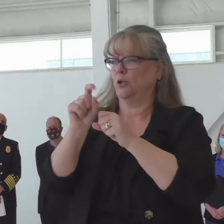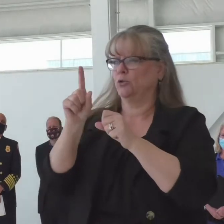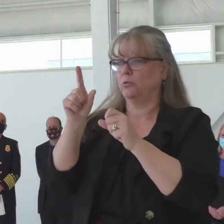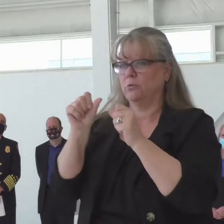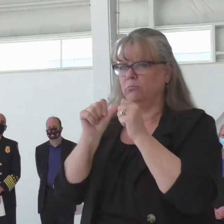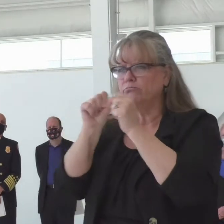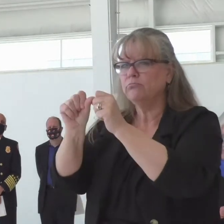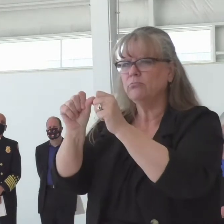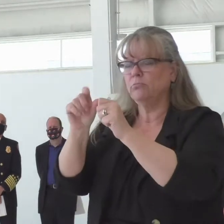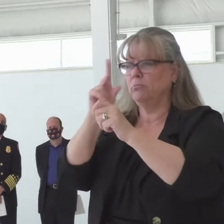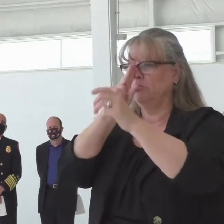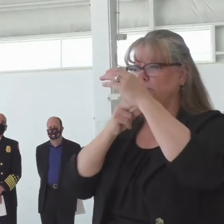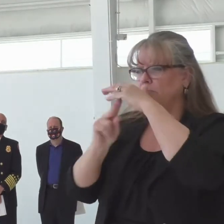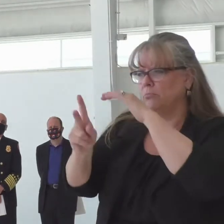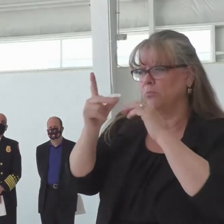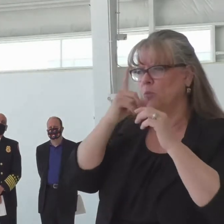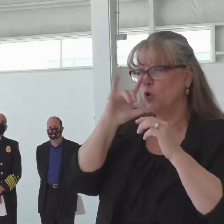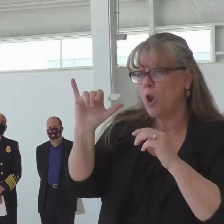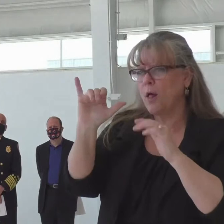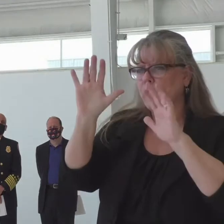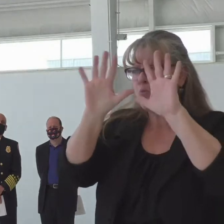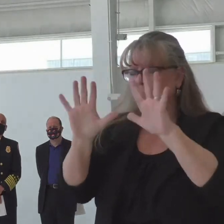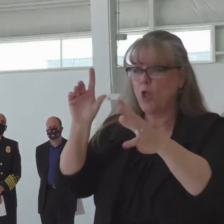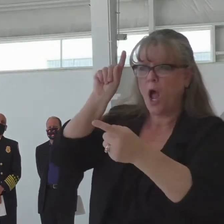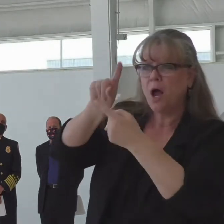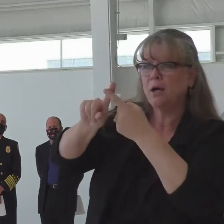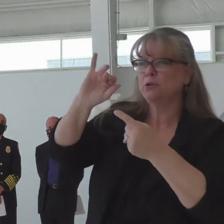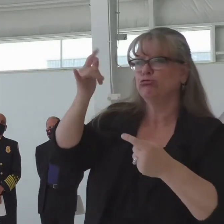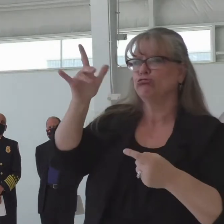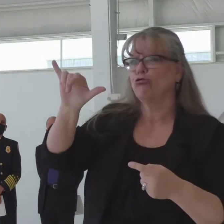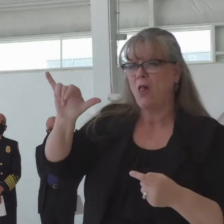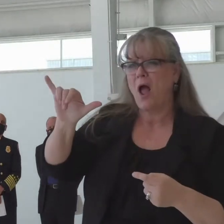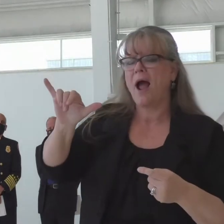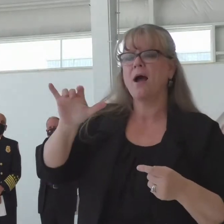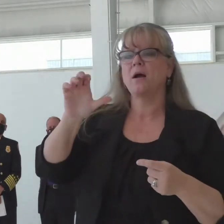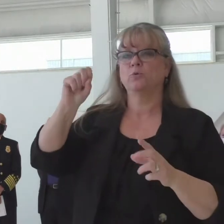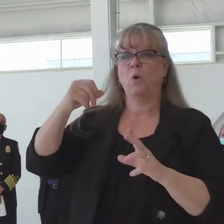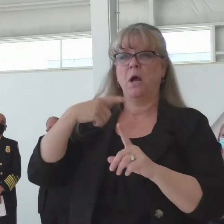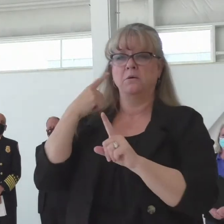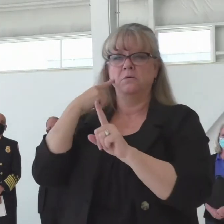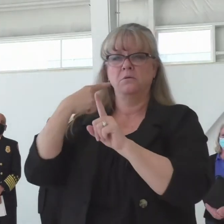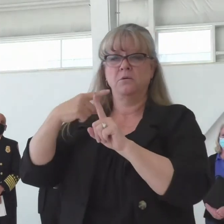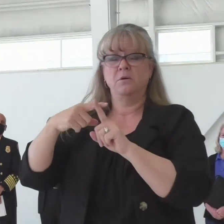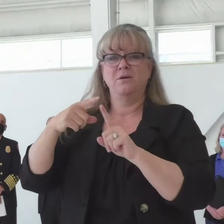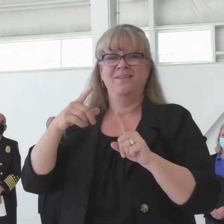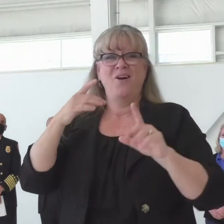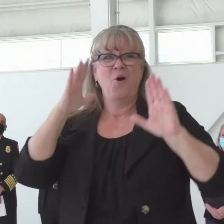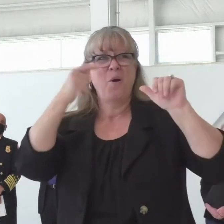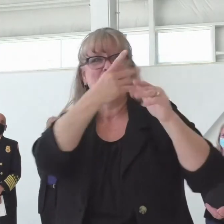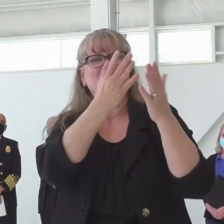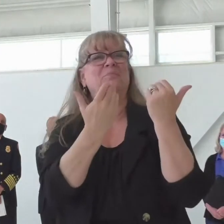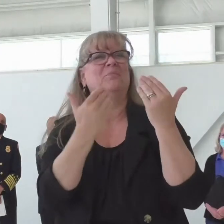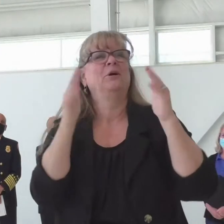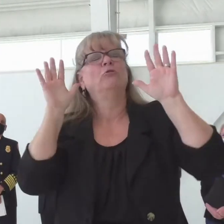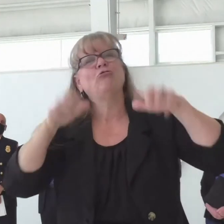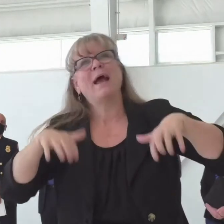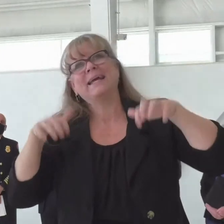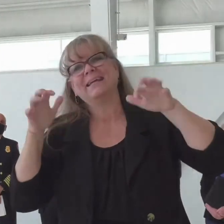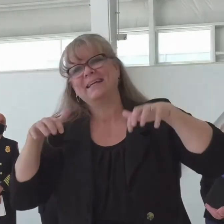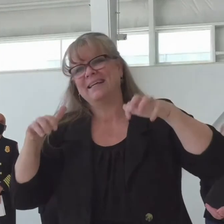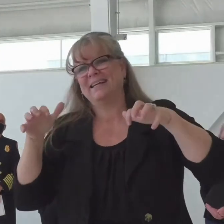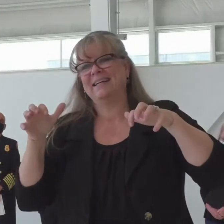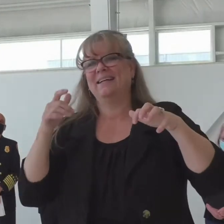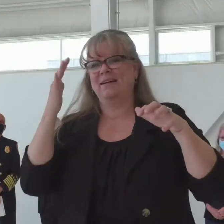hoping that we will, being an optimist, I'm hoping that our monsoons will come in, as the governor mentioned, in April and May, and bring that